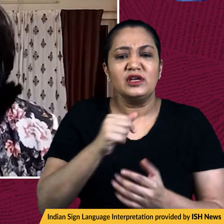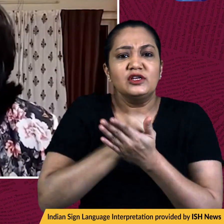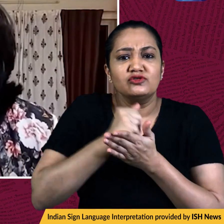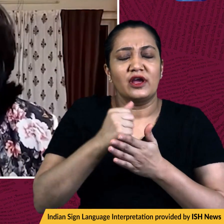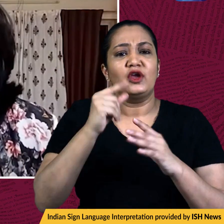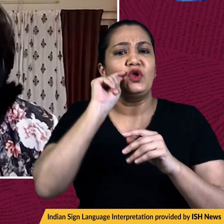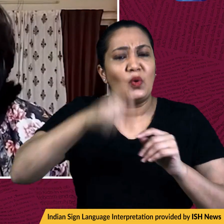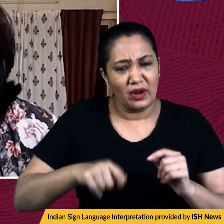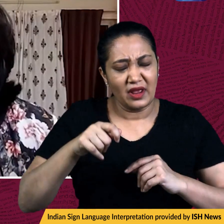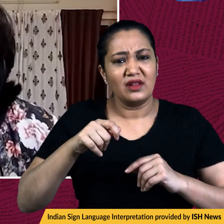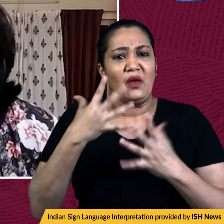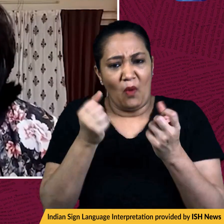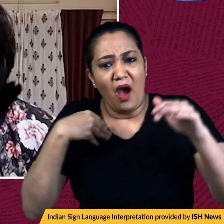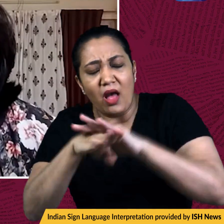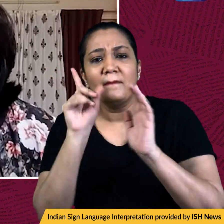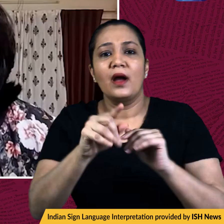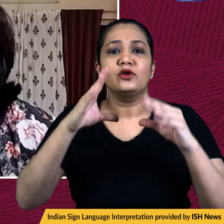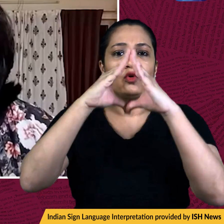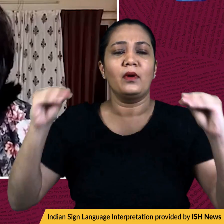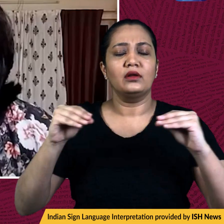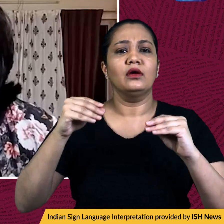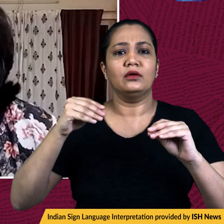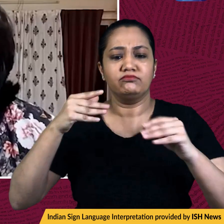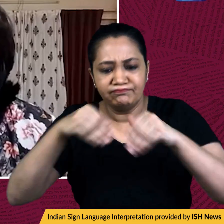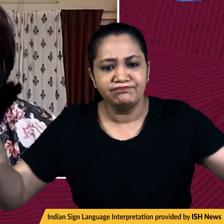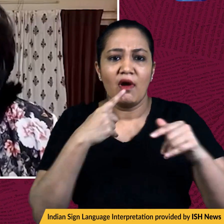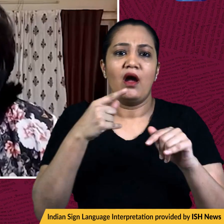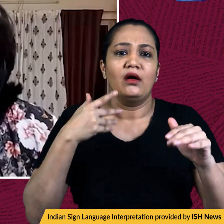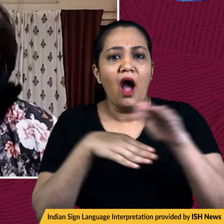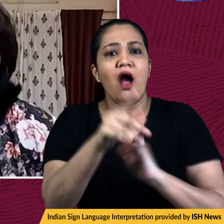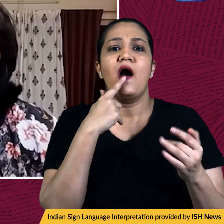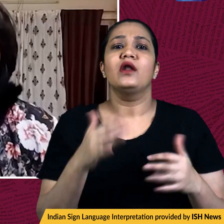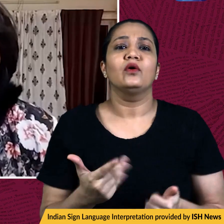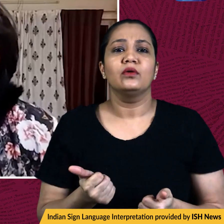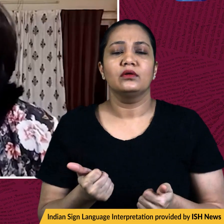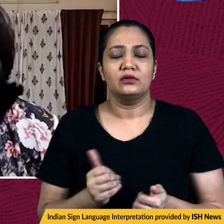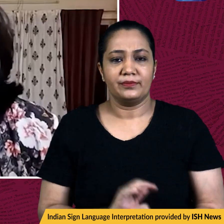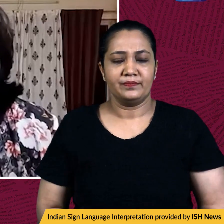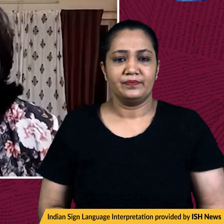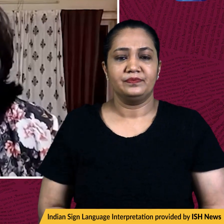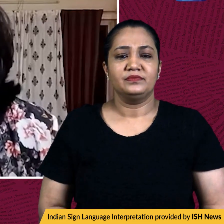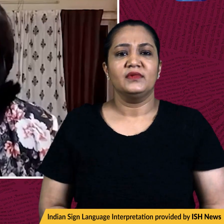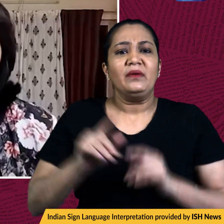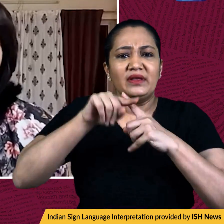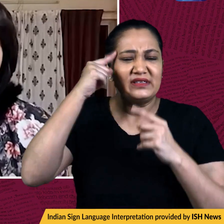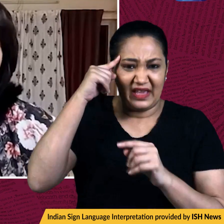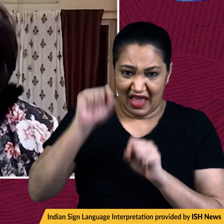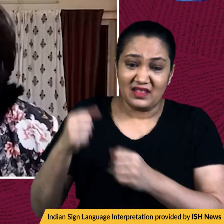flee Ukraine were stuck on the Romanian border as they were being prevented from crossing over and see if they can be helped.